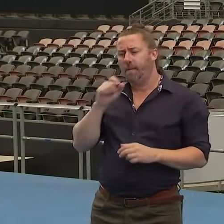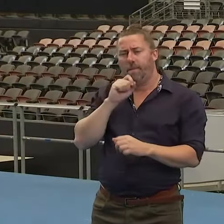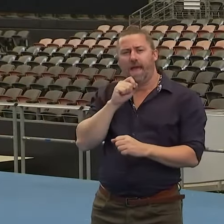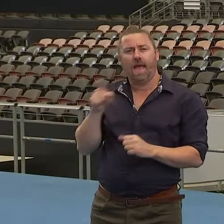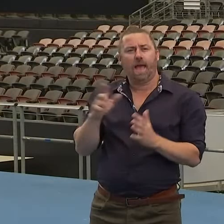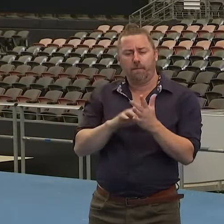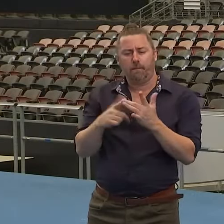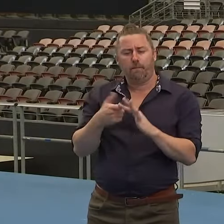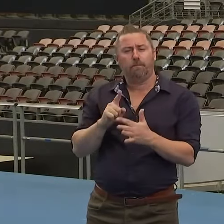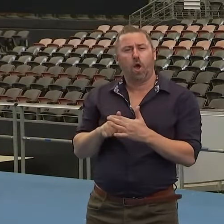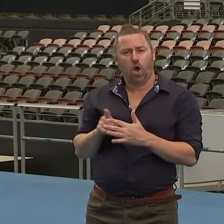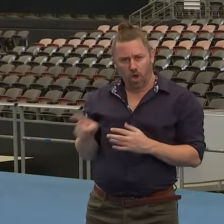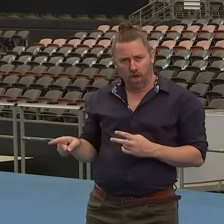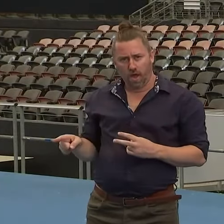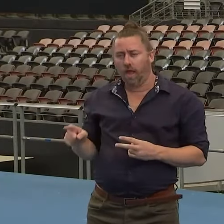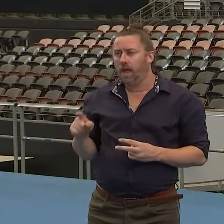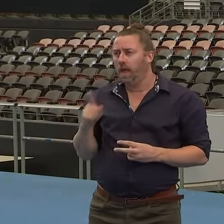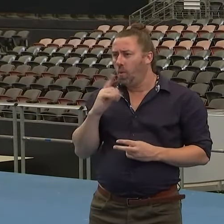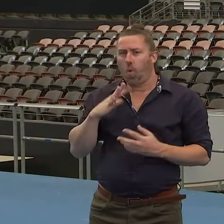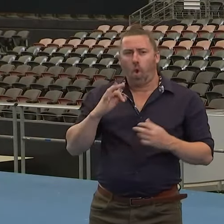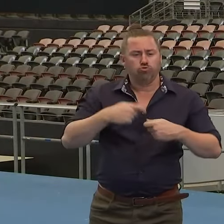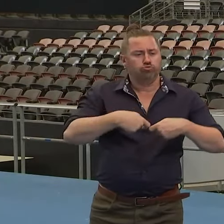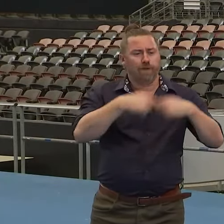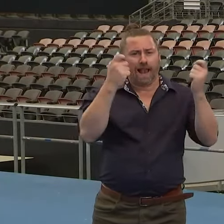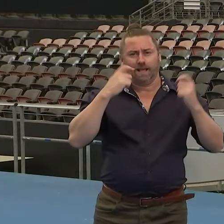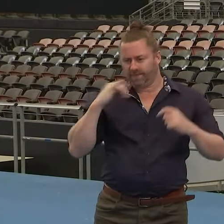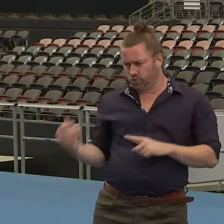My understanding was forwarded to the triple C, Josh.